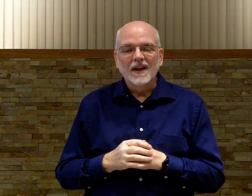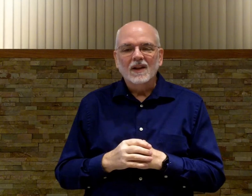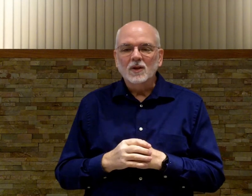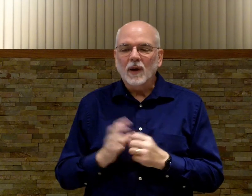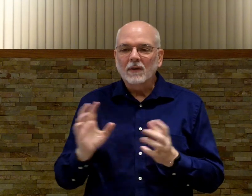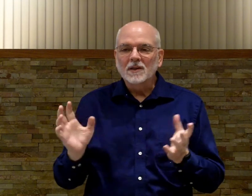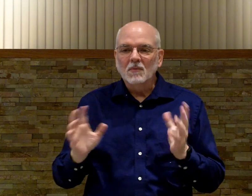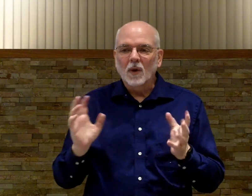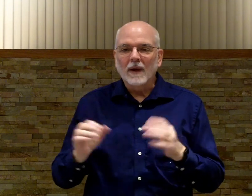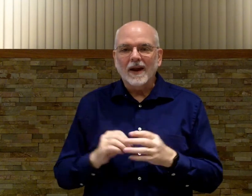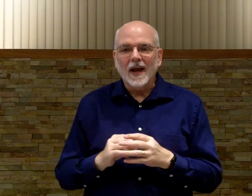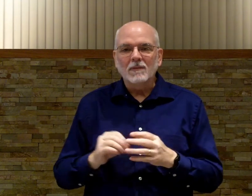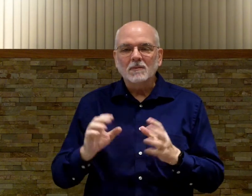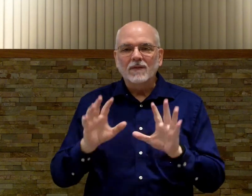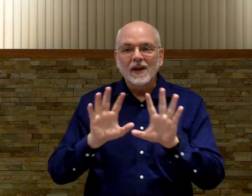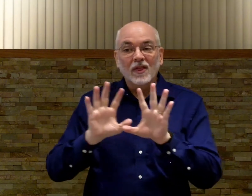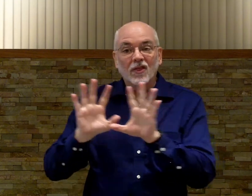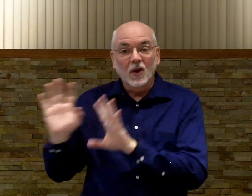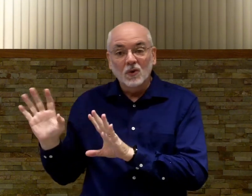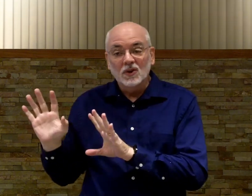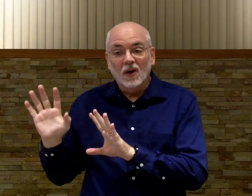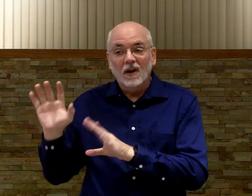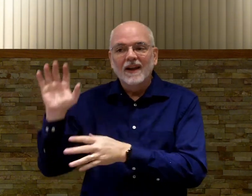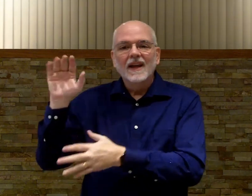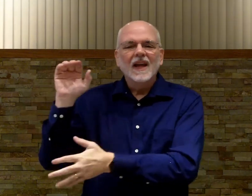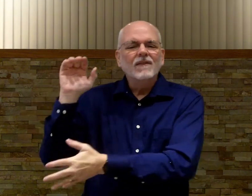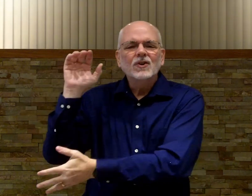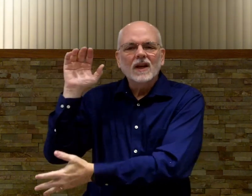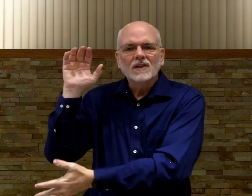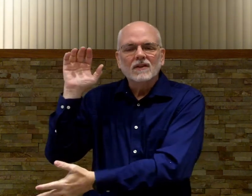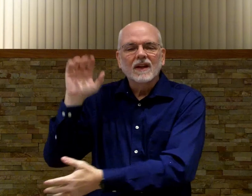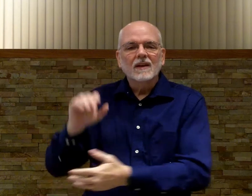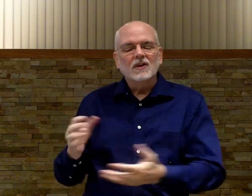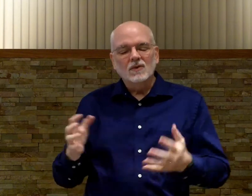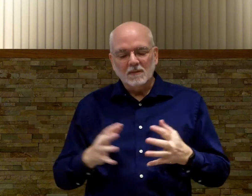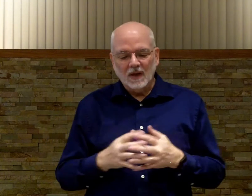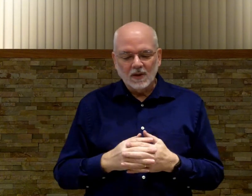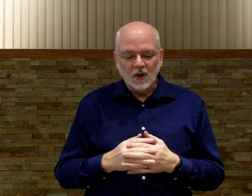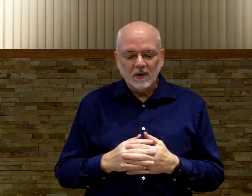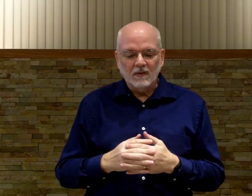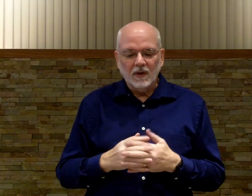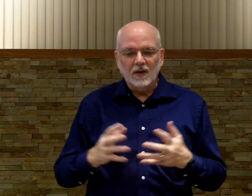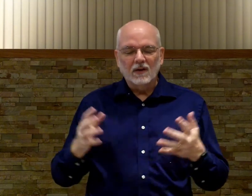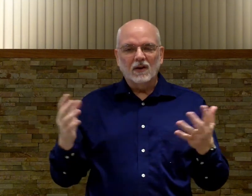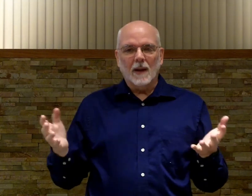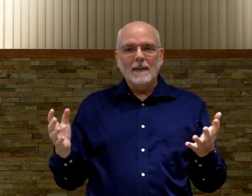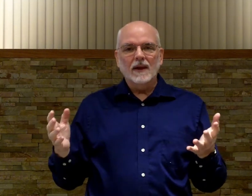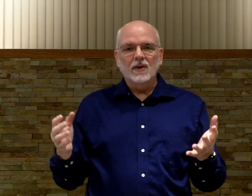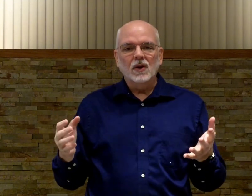There's probably some more bad habits. But if you get those gone, if you just... So somebody once told me when you're a banker, you